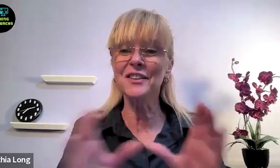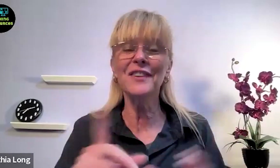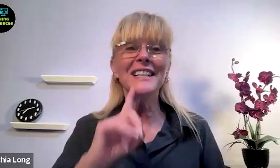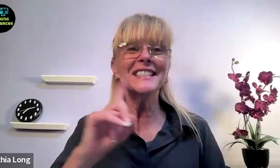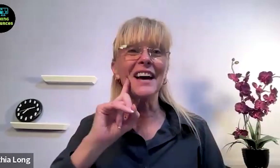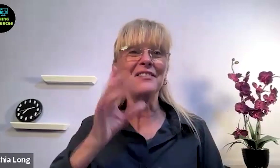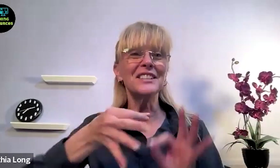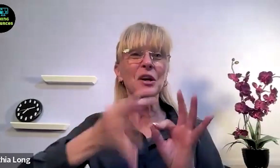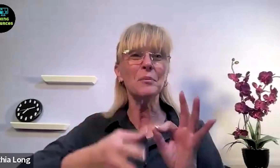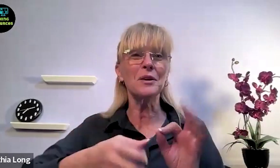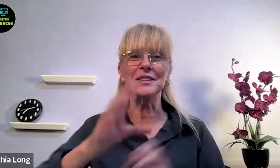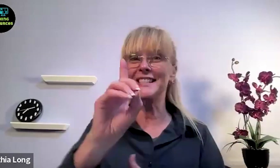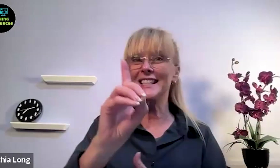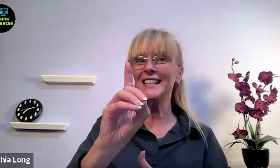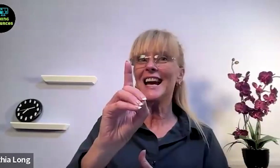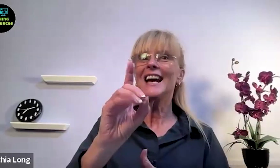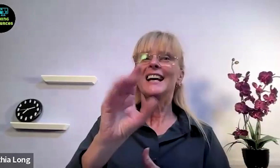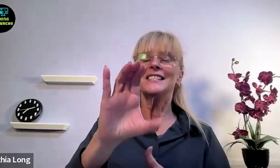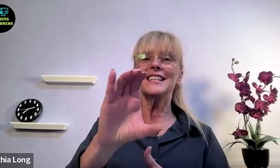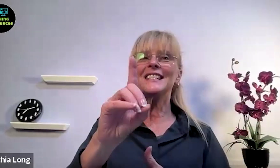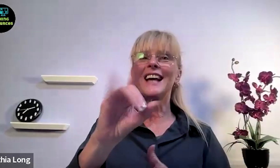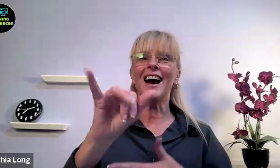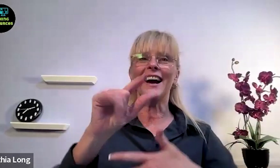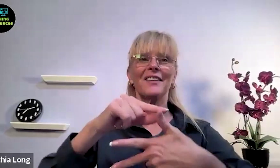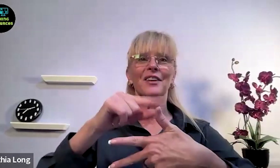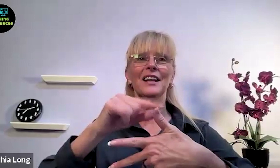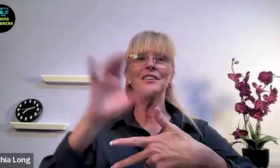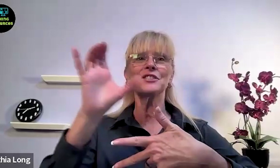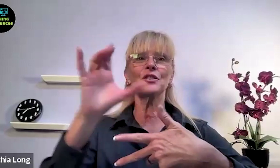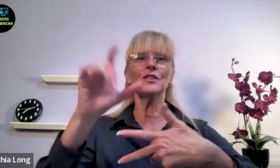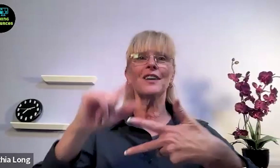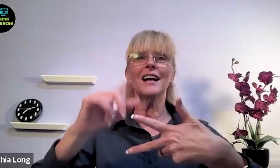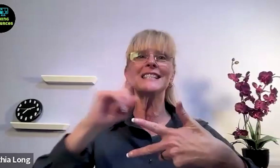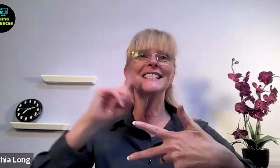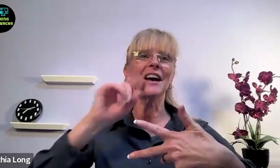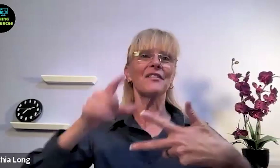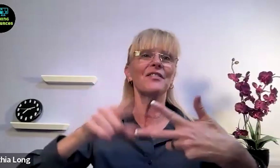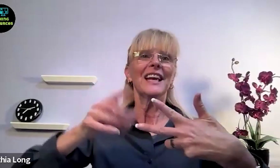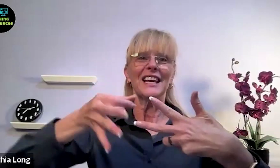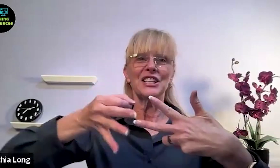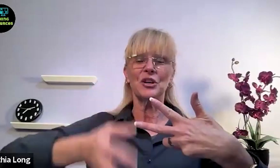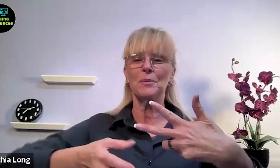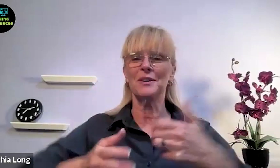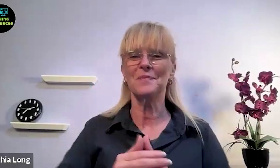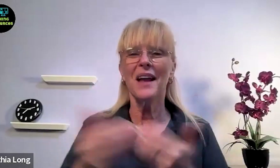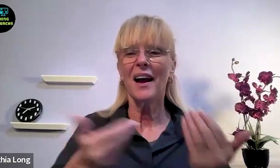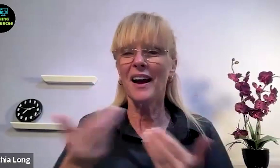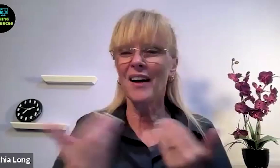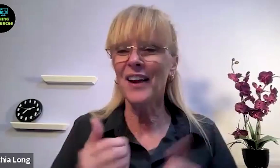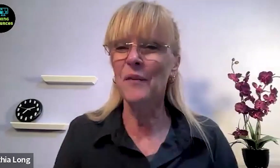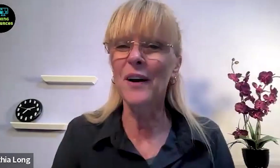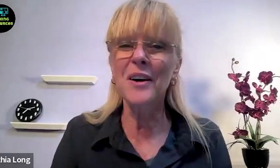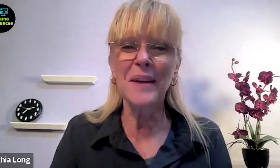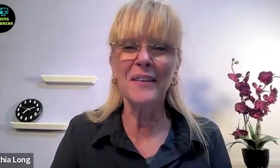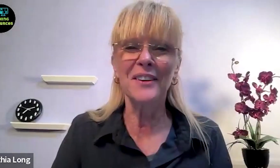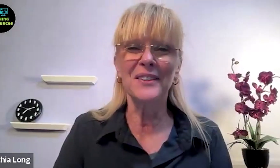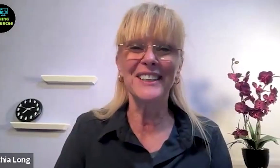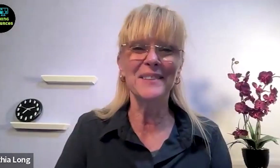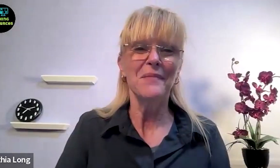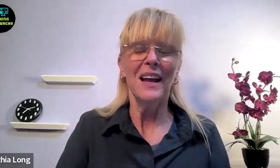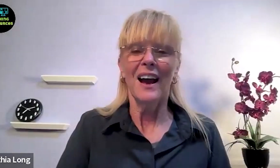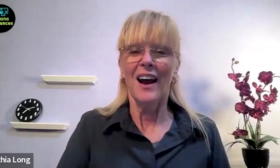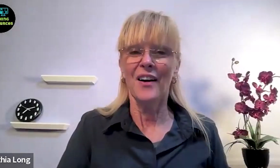yes certified deaf interpreter C CDI right here certified deaf interpreter okay welcome